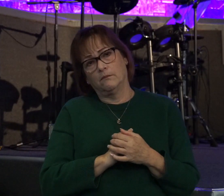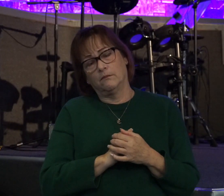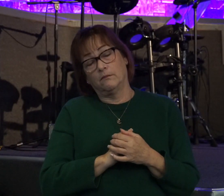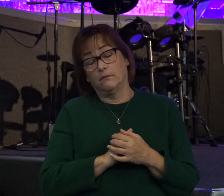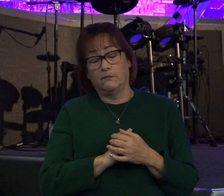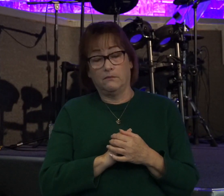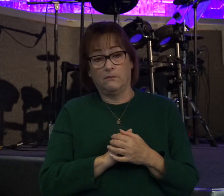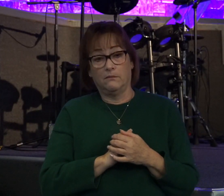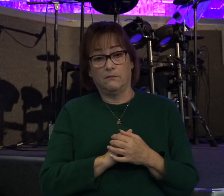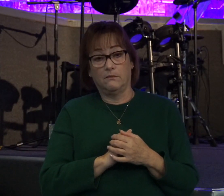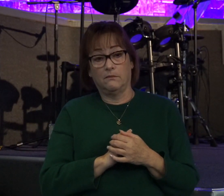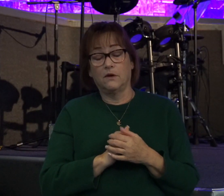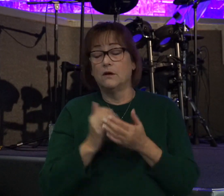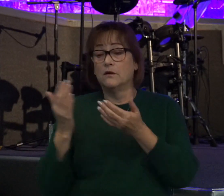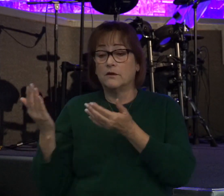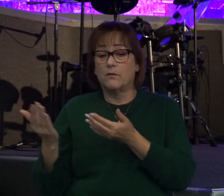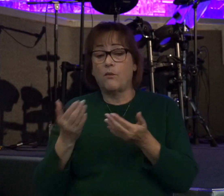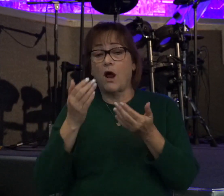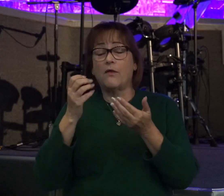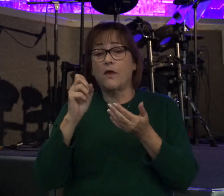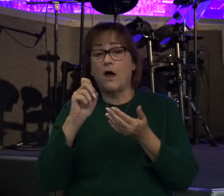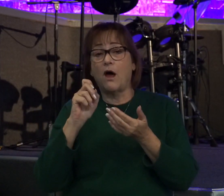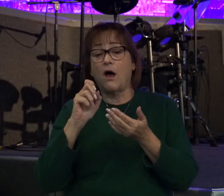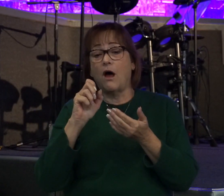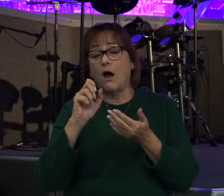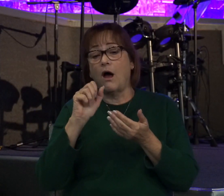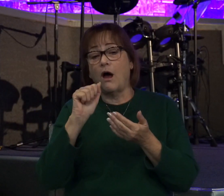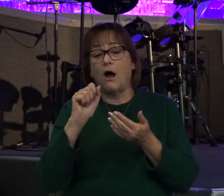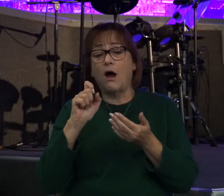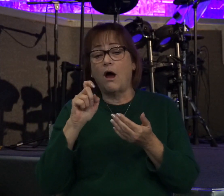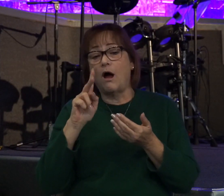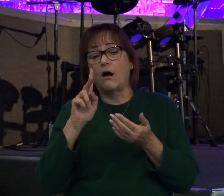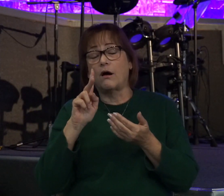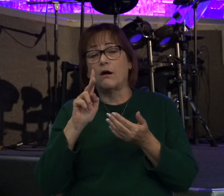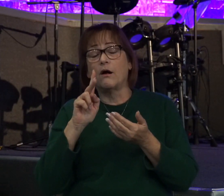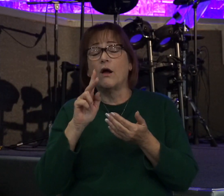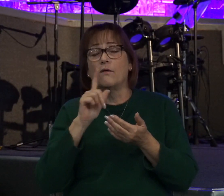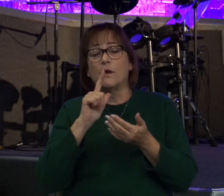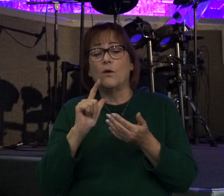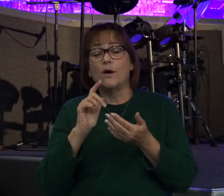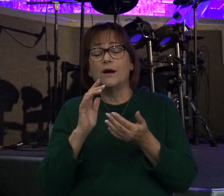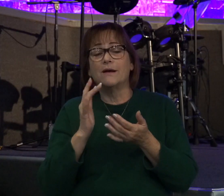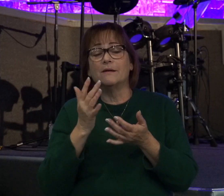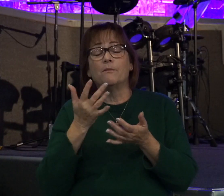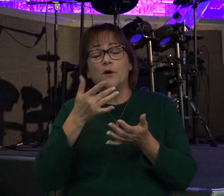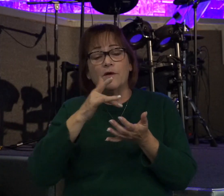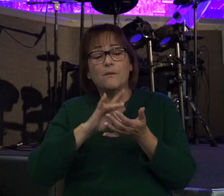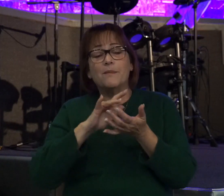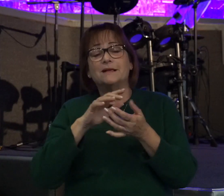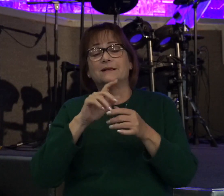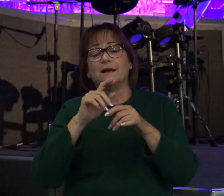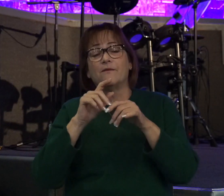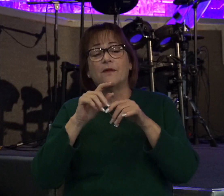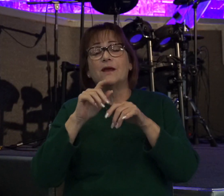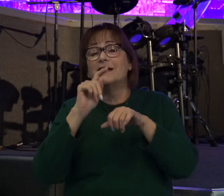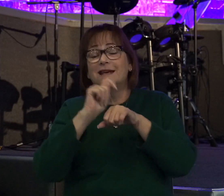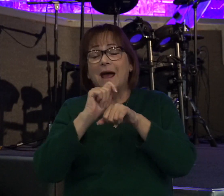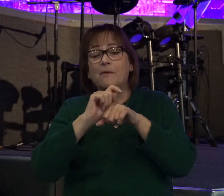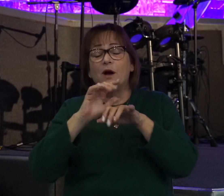So they brought the ark of the Lord and they set it in its place in the midst of the tabernacle that David had erected for it. Then